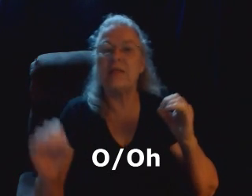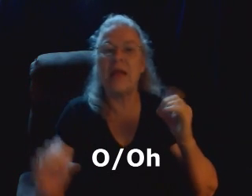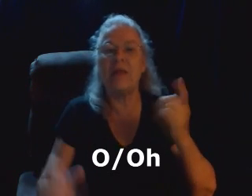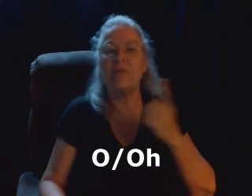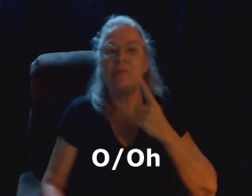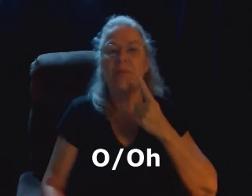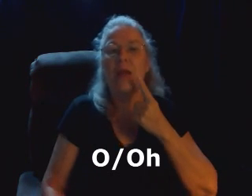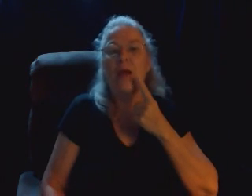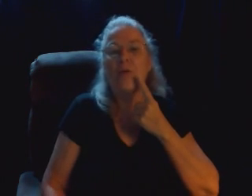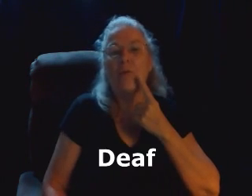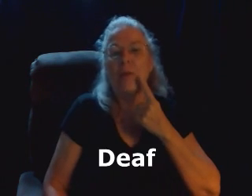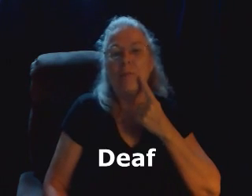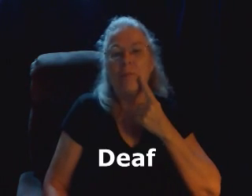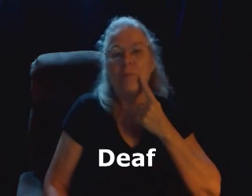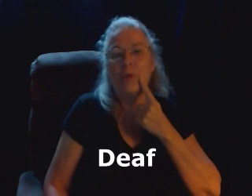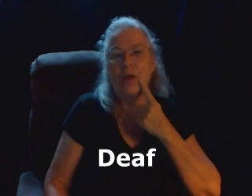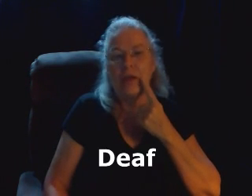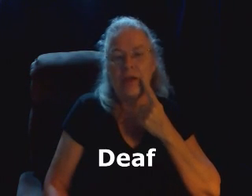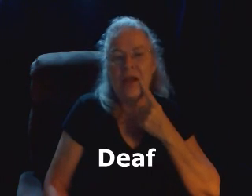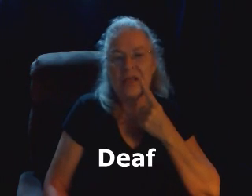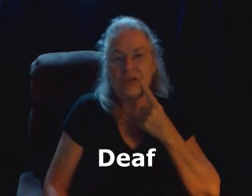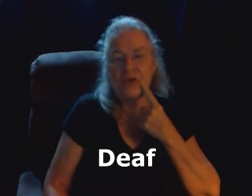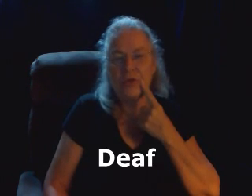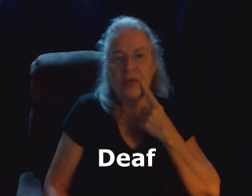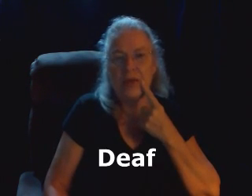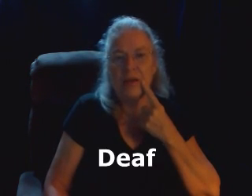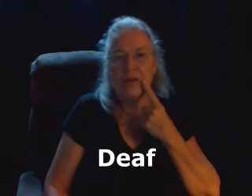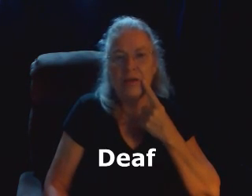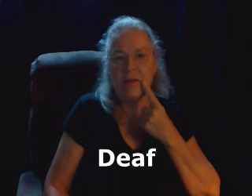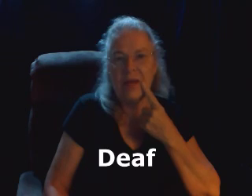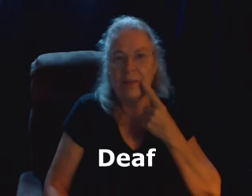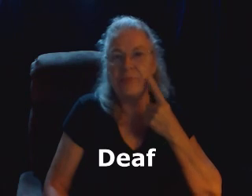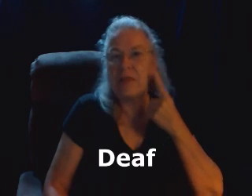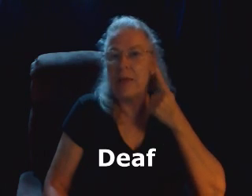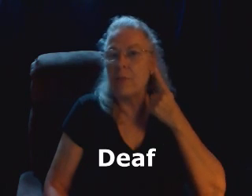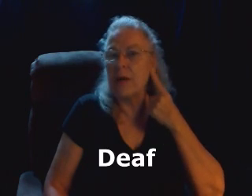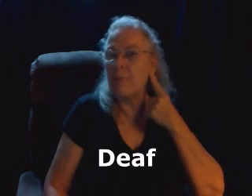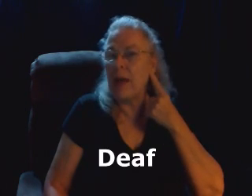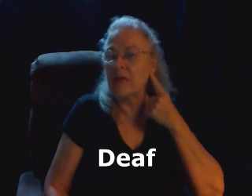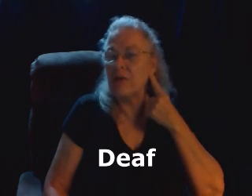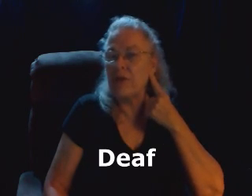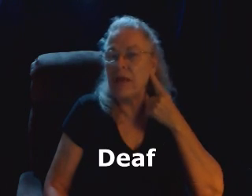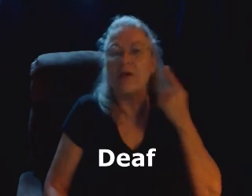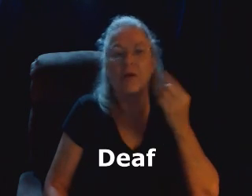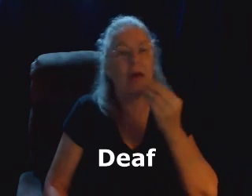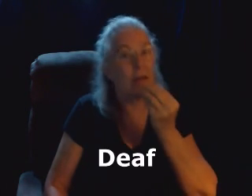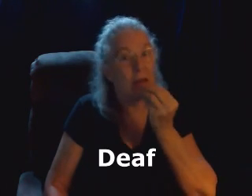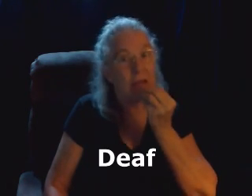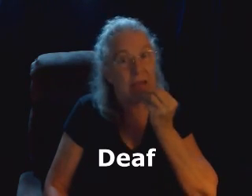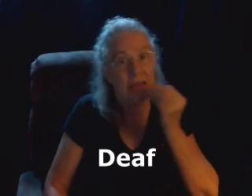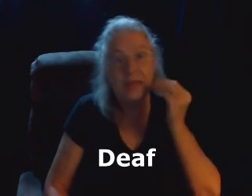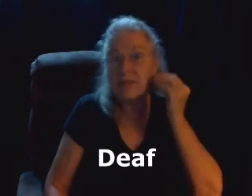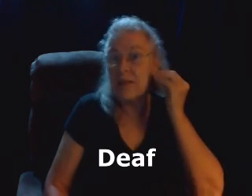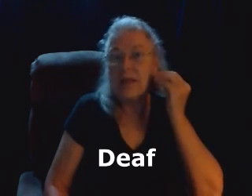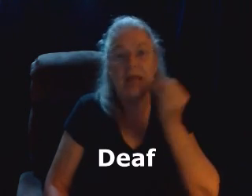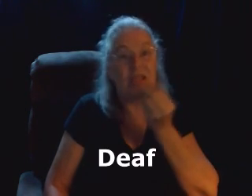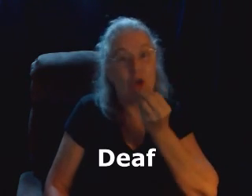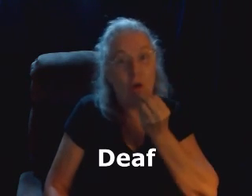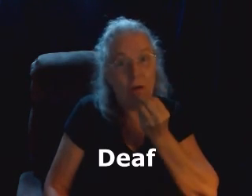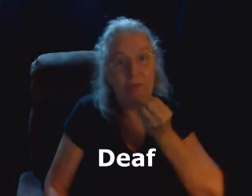Deaf. Put it next to the lips and bring it back to the ear. Now, kiss is on